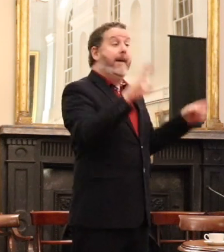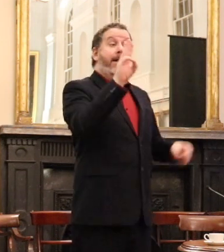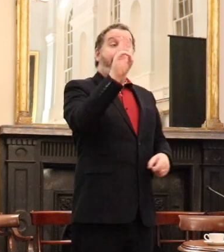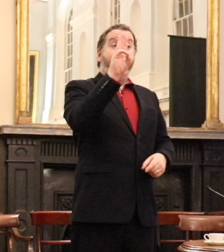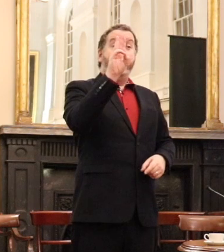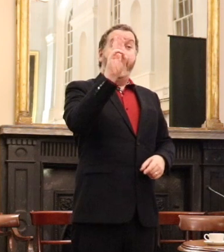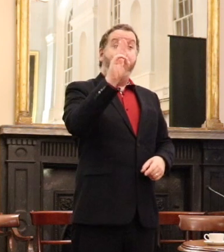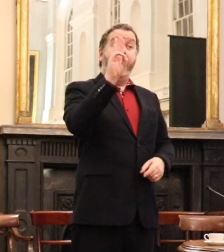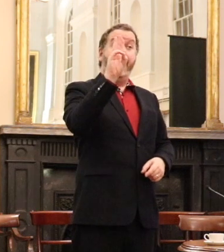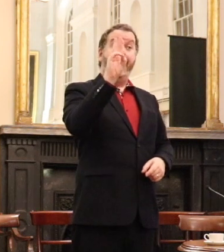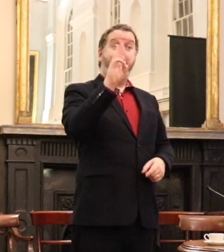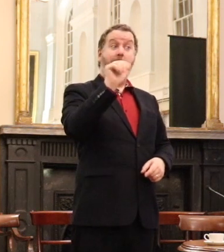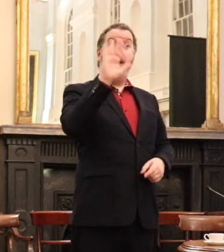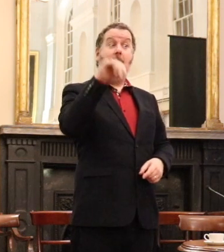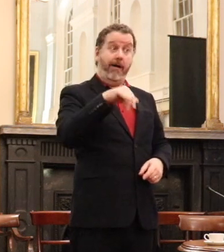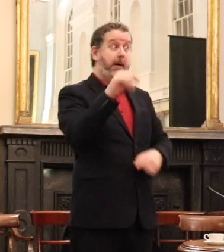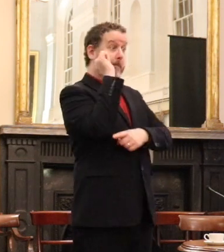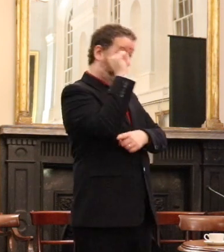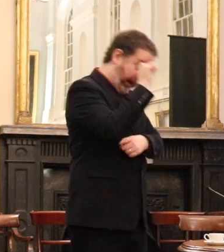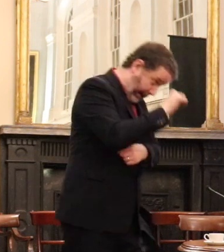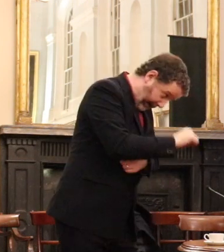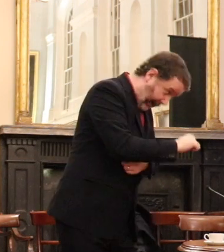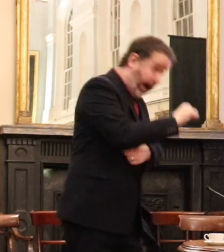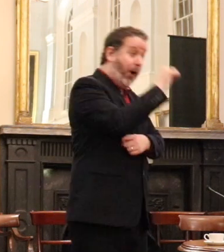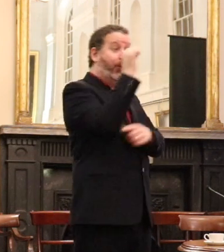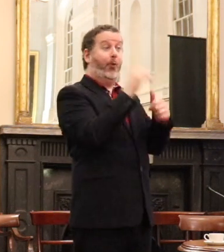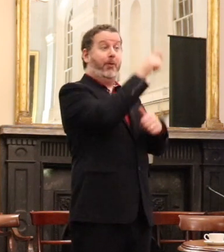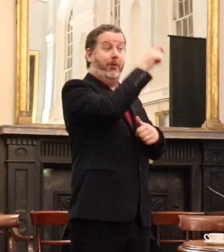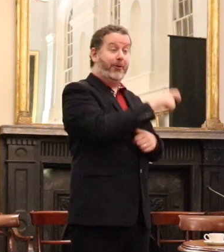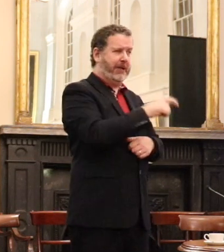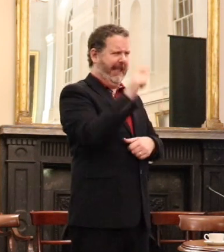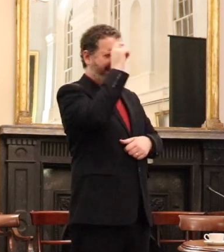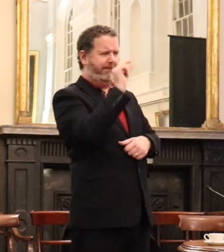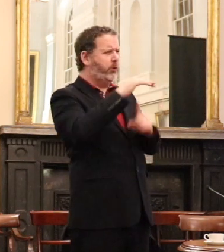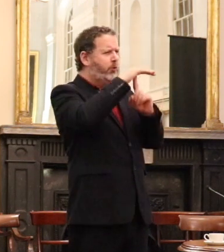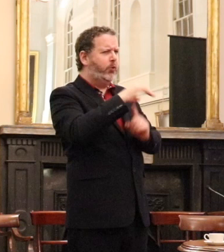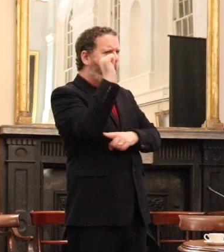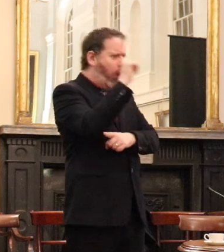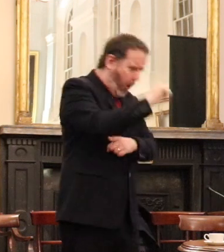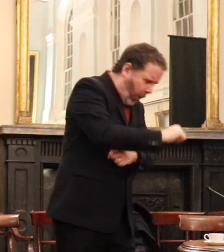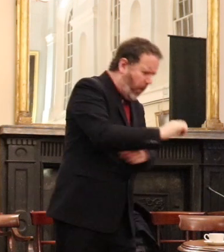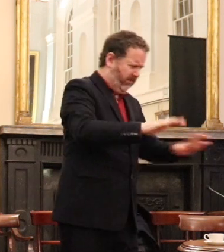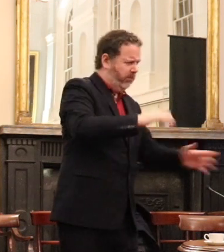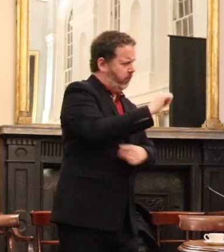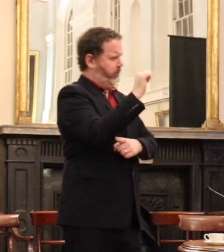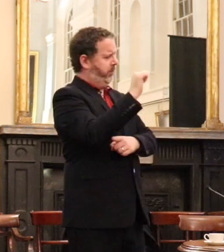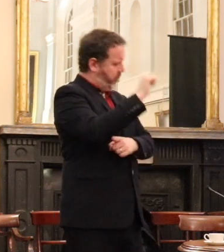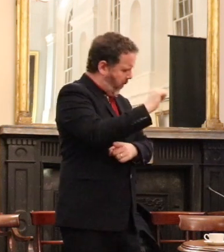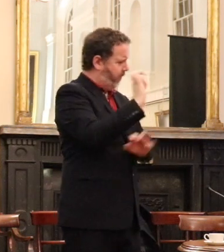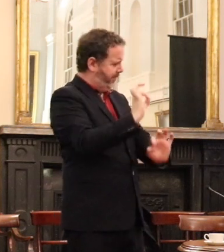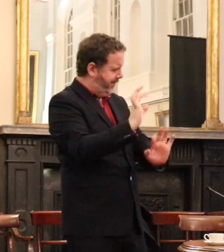of another human being. I think he's a little too low about it myself or a better